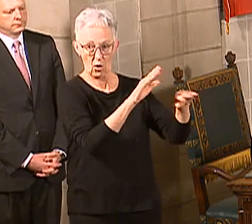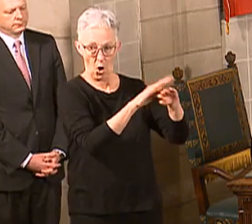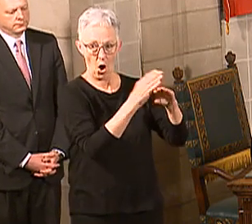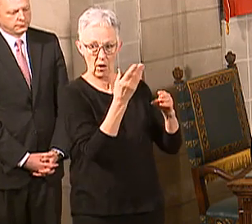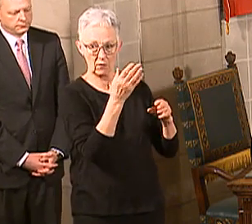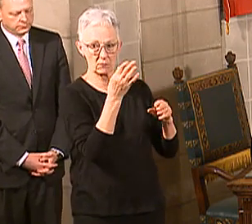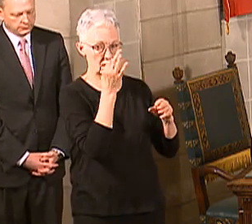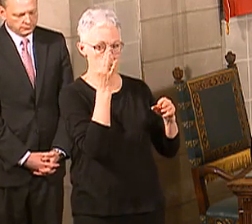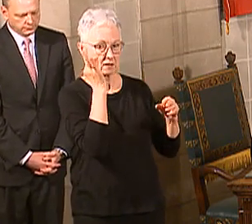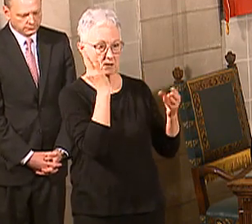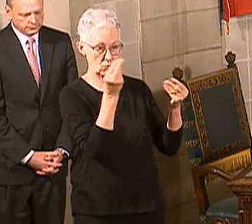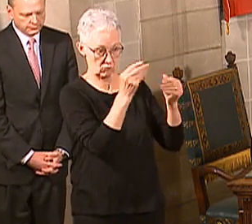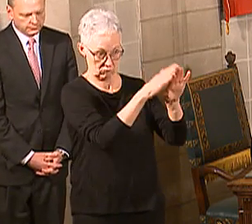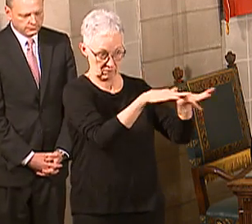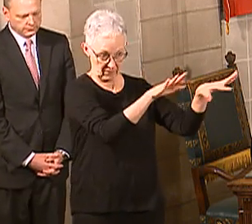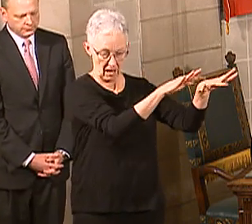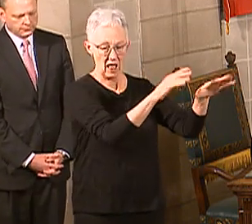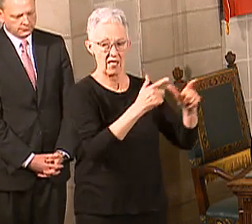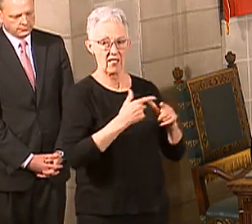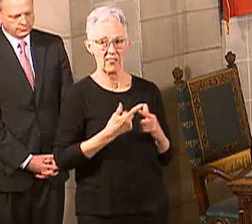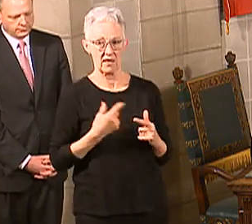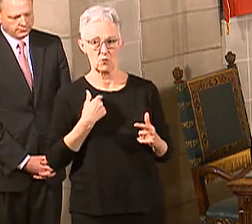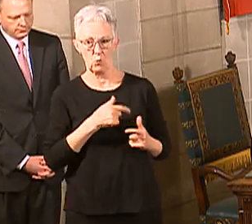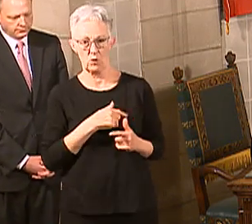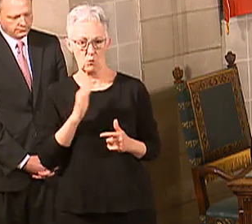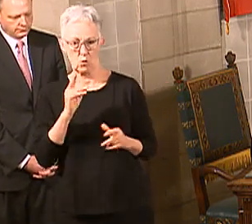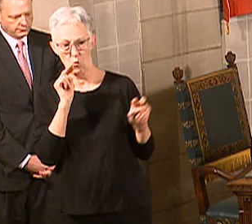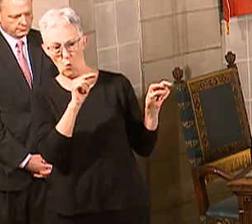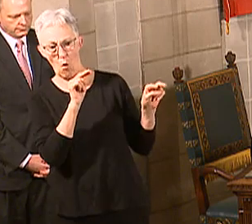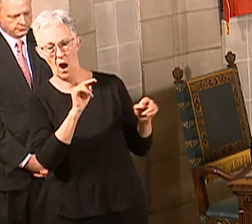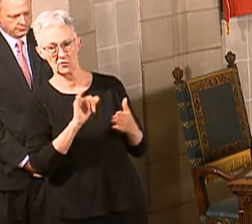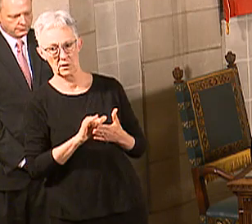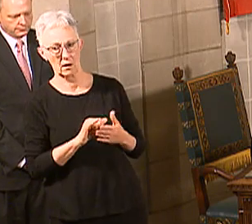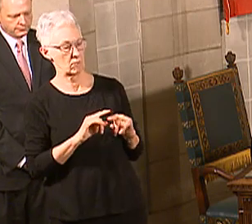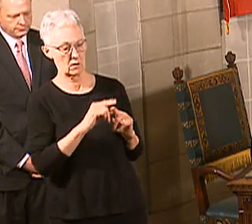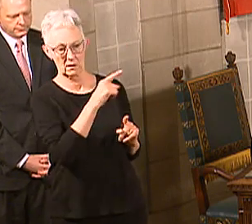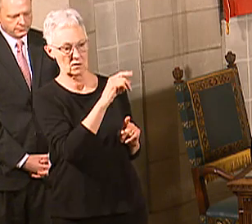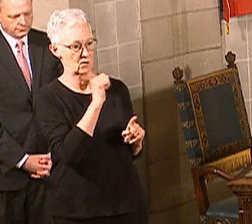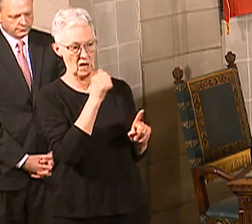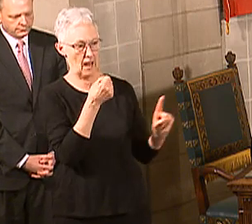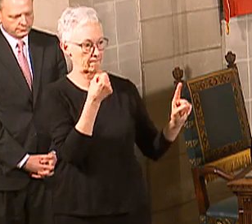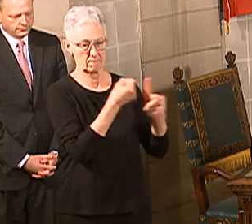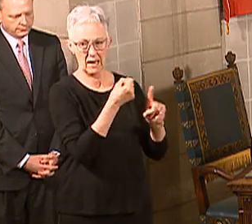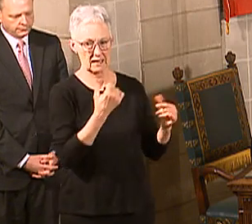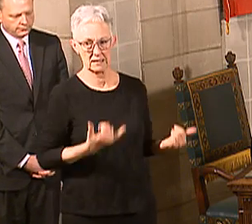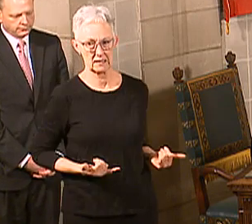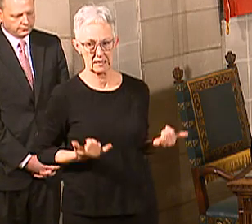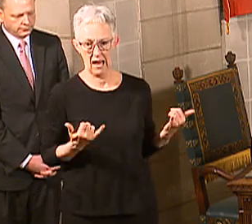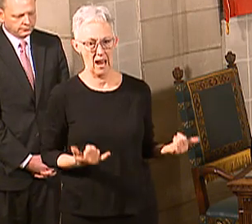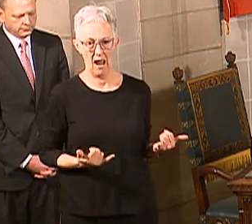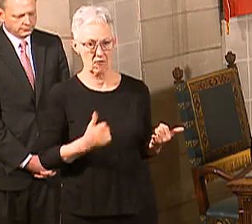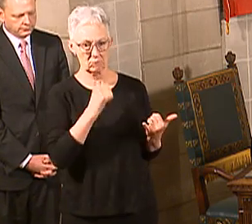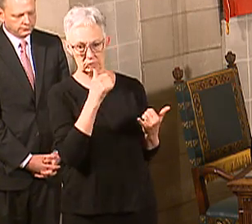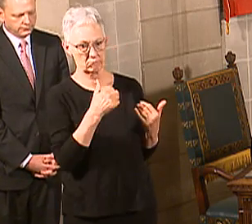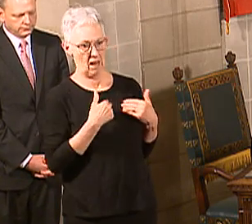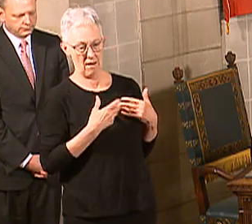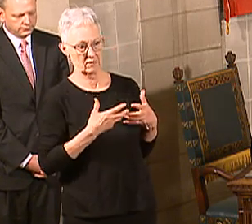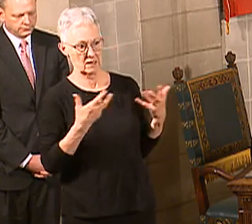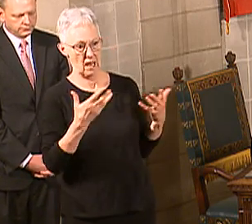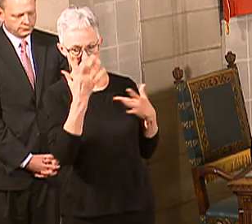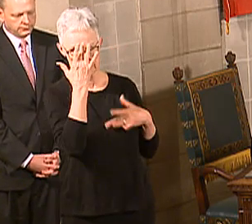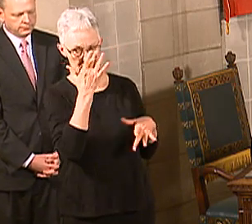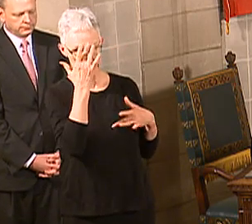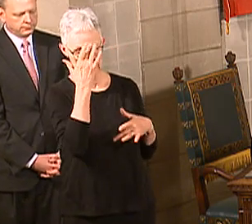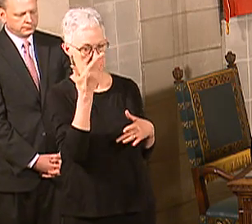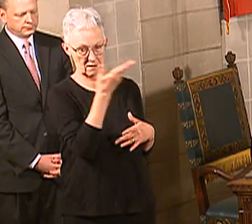And really, again, so far right now, the Rosebud Reservation has not been impacted to the extent that maybe other parts of the country have been impacted.